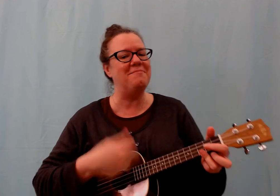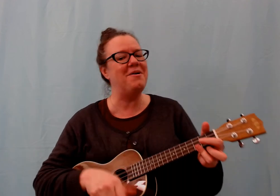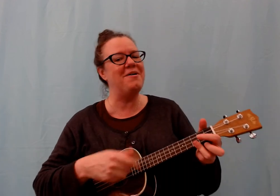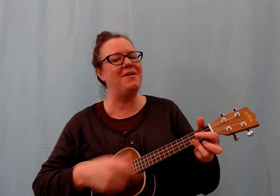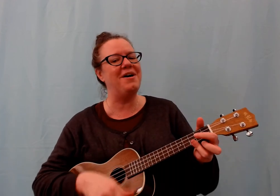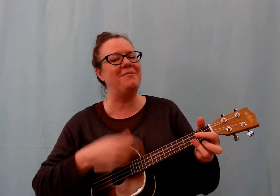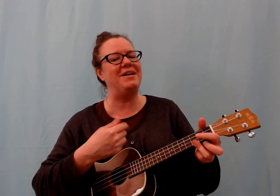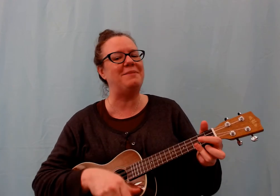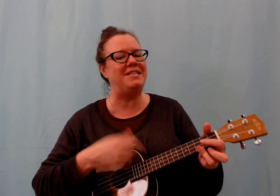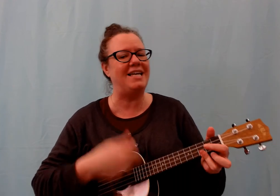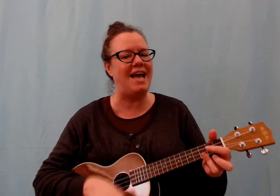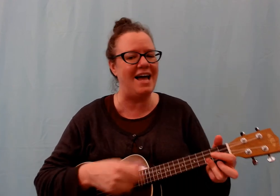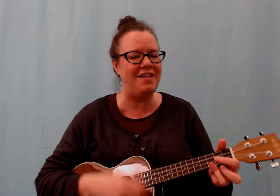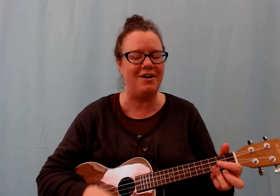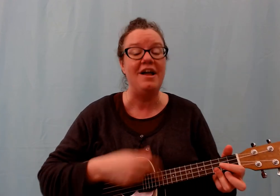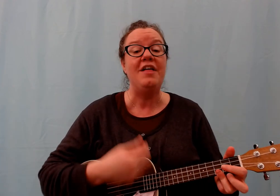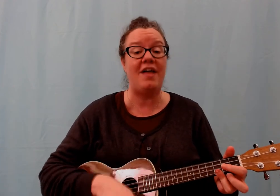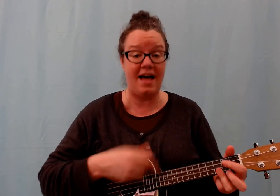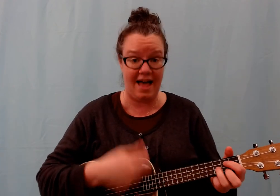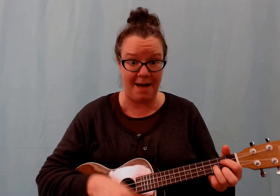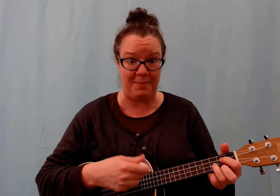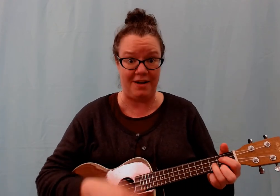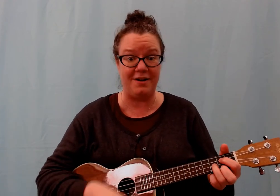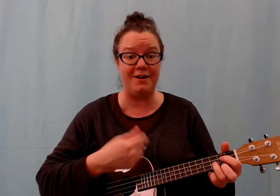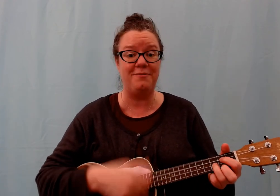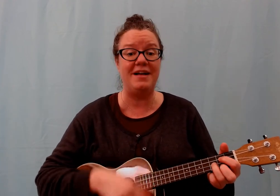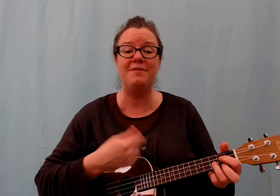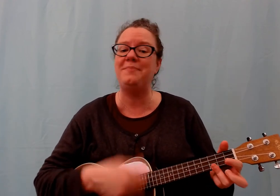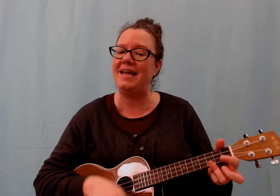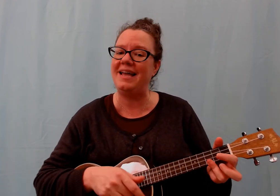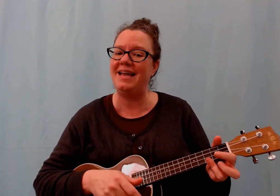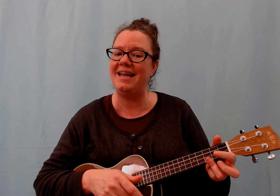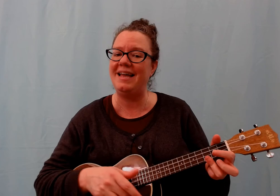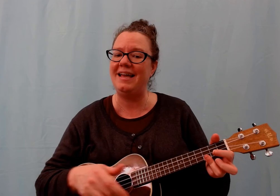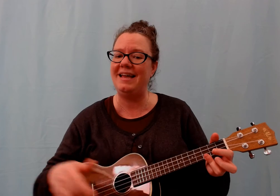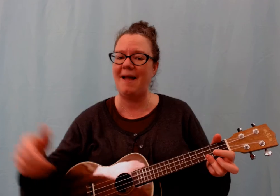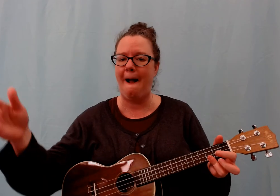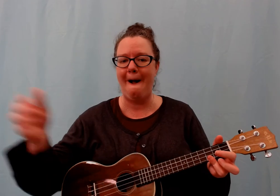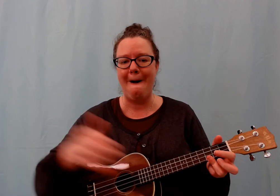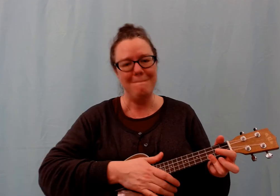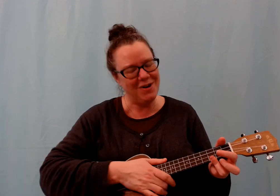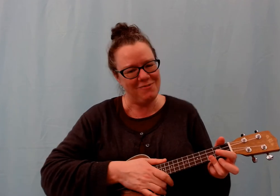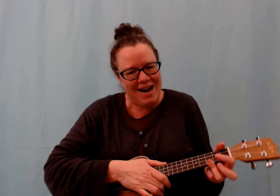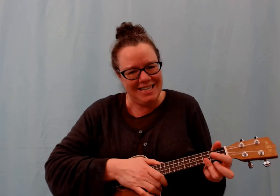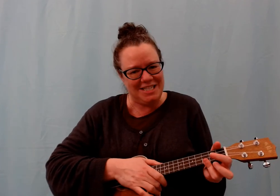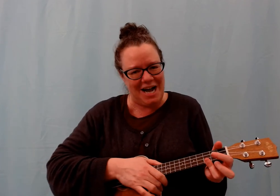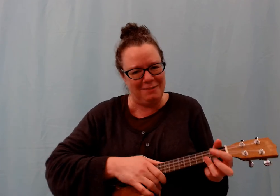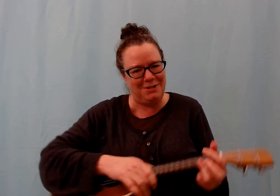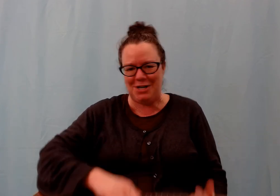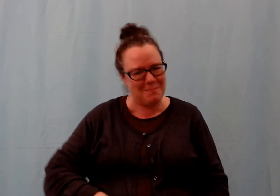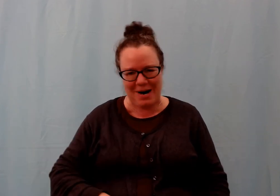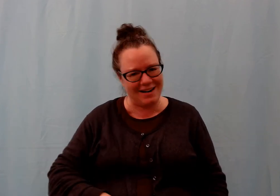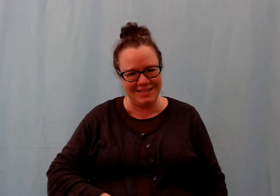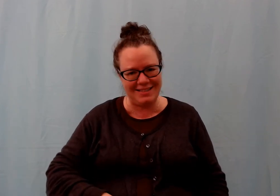more we jump together, the happier we'll be. Great job, jumpers!